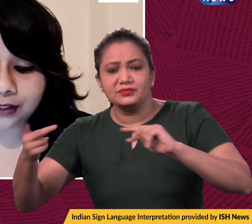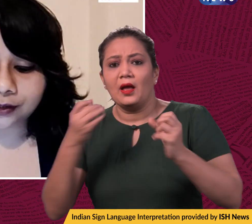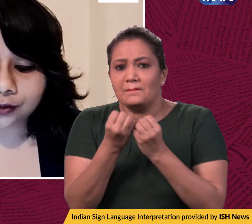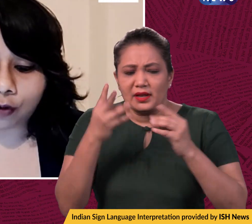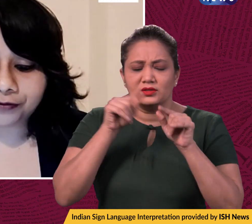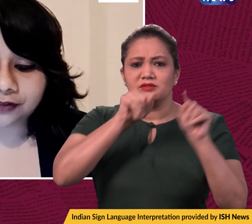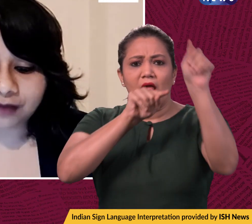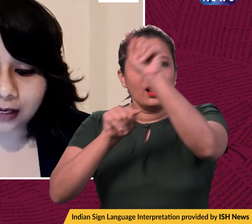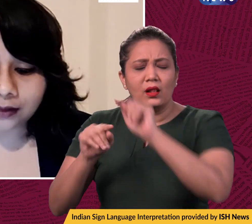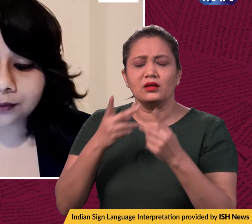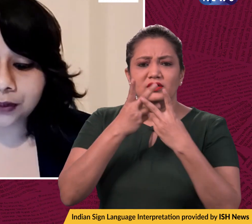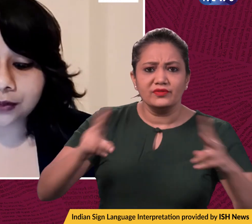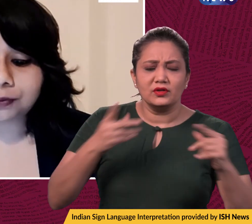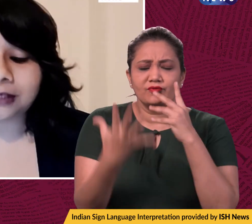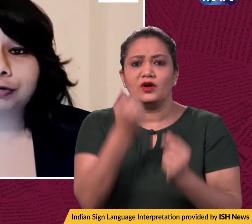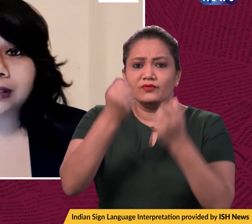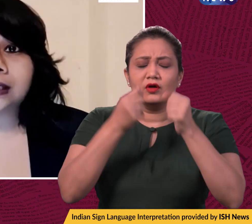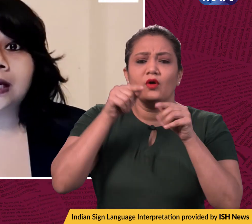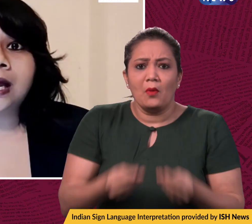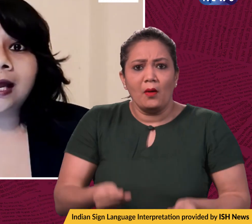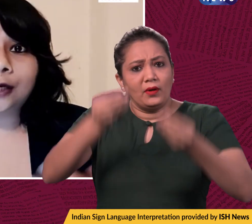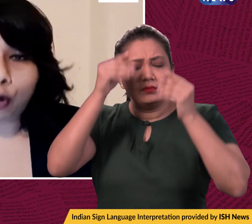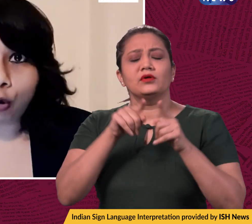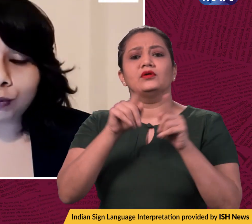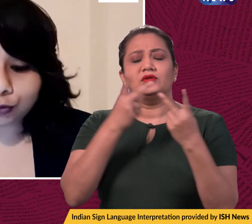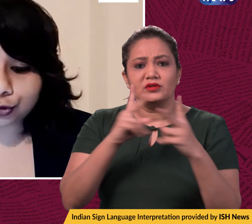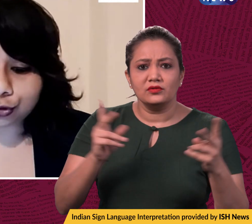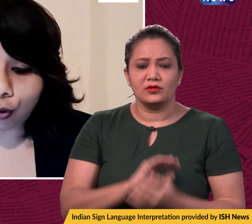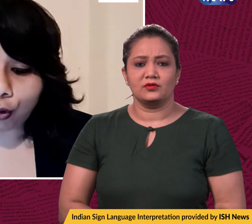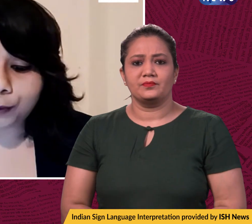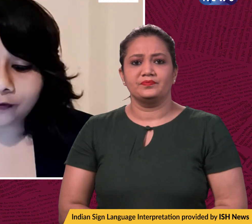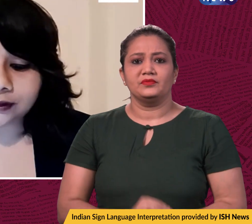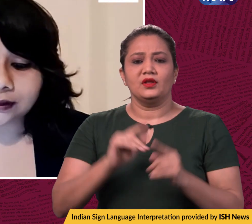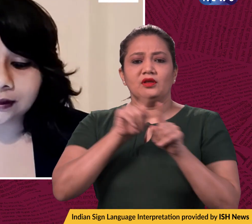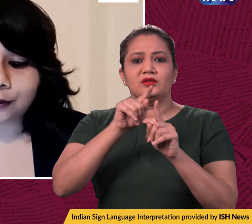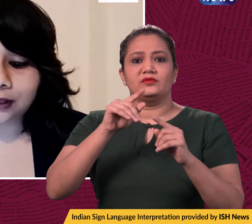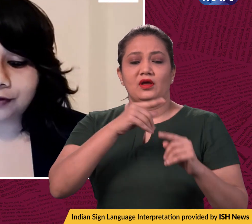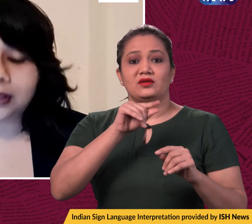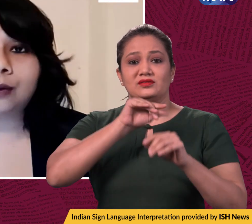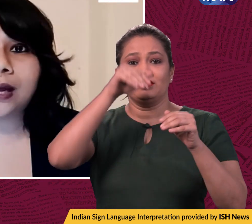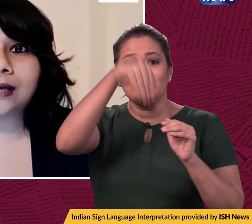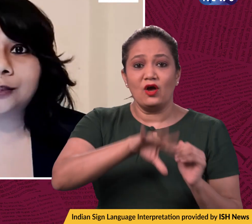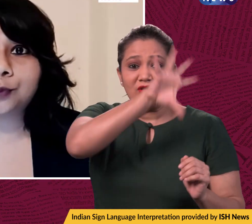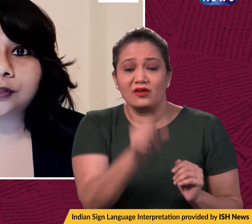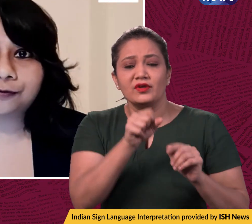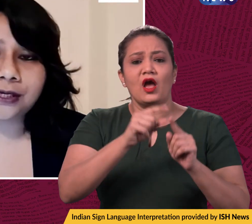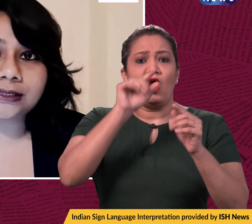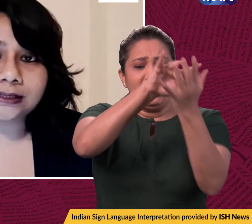cases of its variant appears to be increasing in almost all provinces in South Africa where it was first